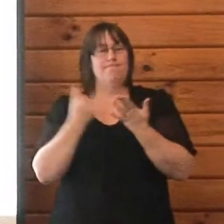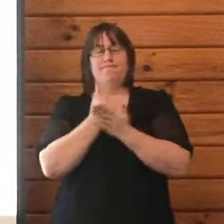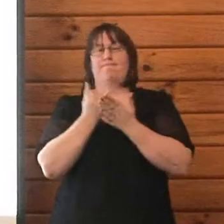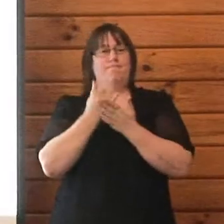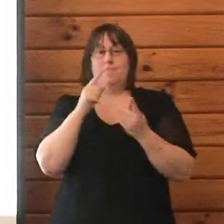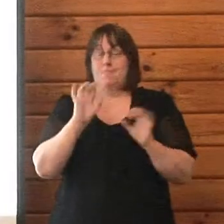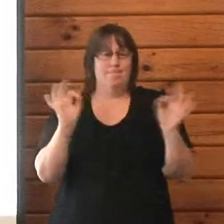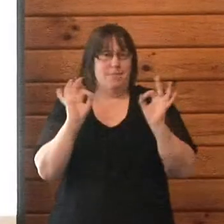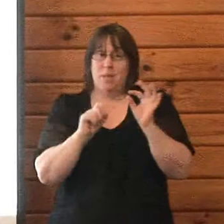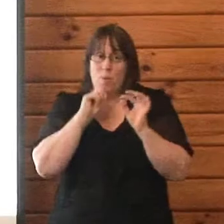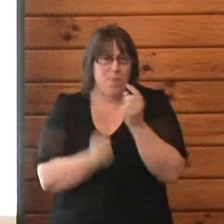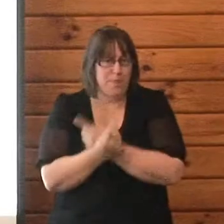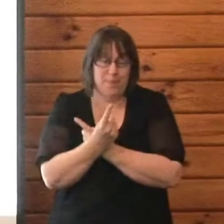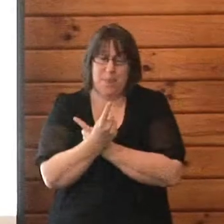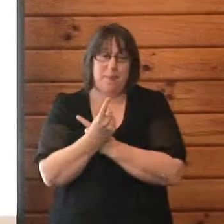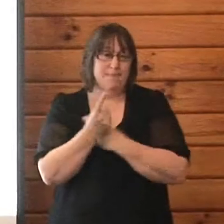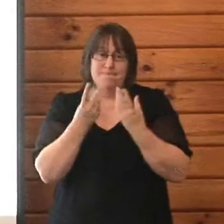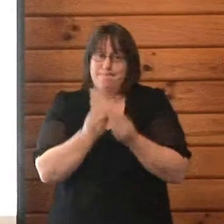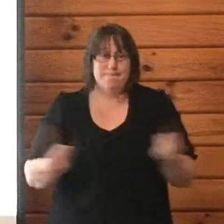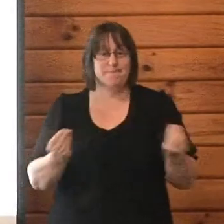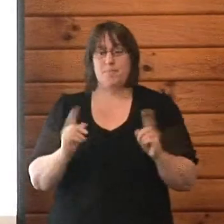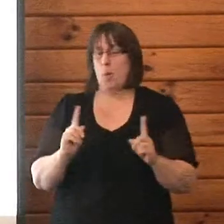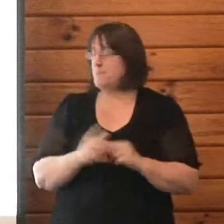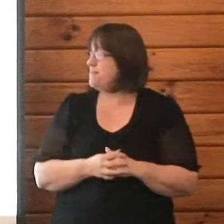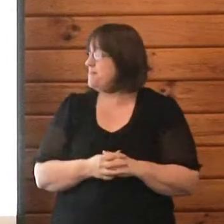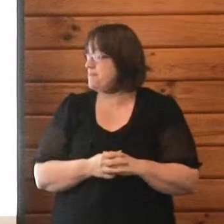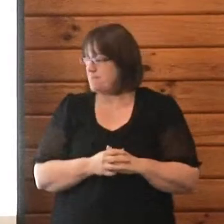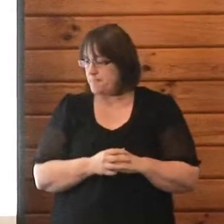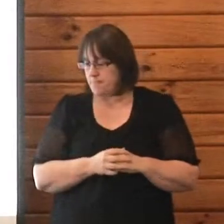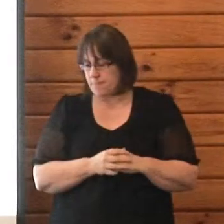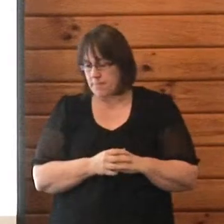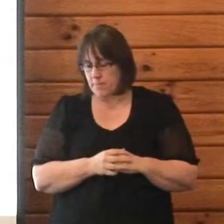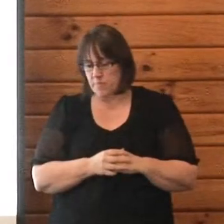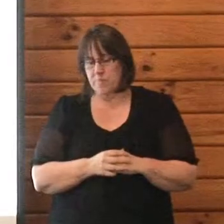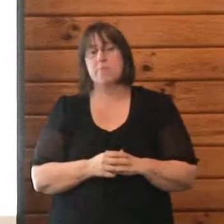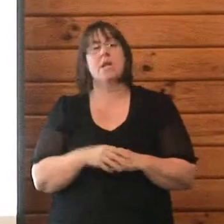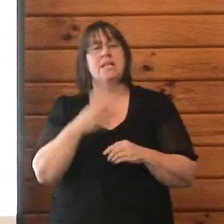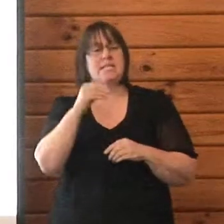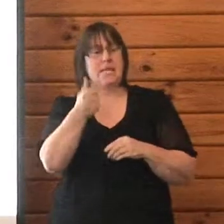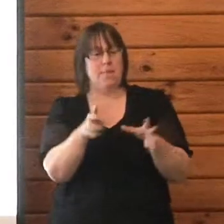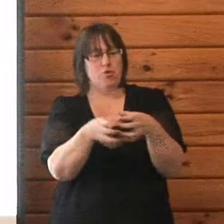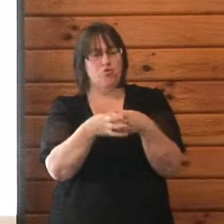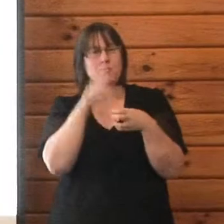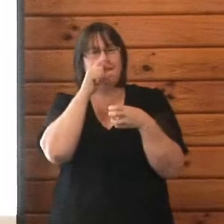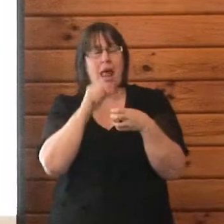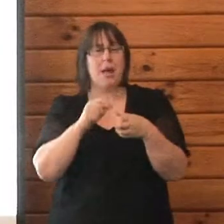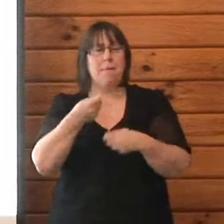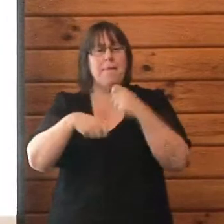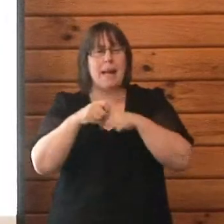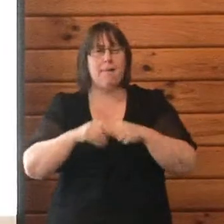Then what happens is you have groups that can actually weaken and fragment. We have a lot of obstacles and delays.